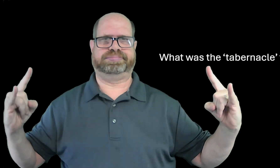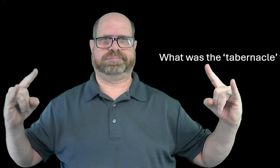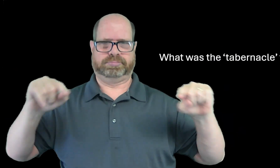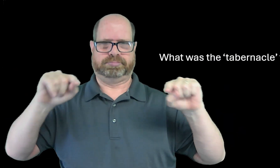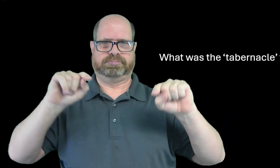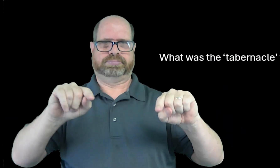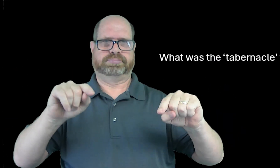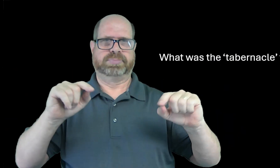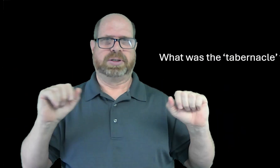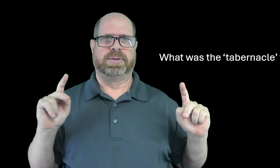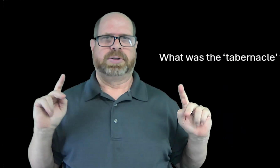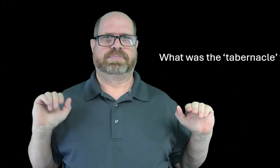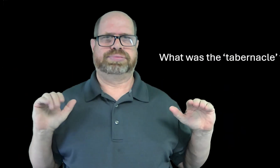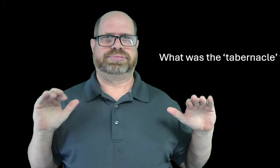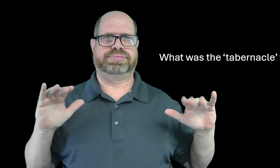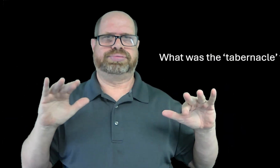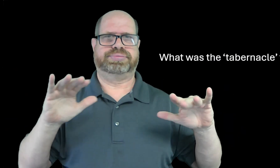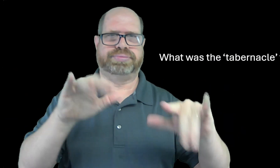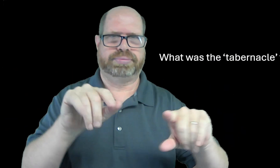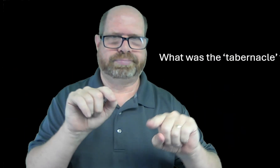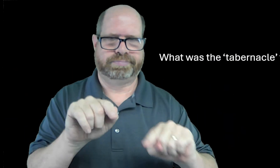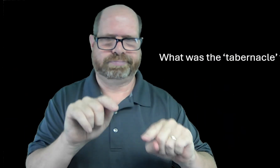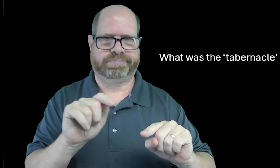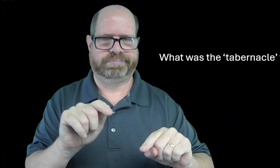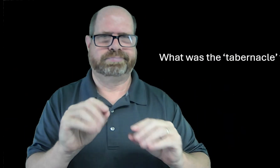a tent the tabernacle